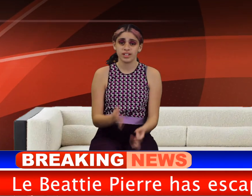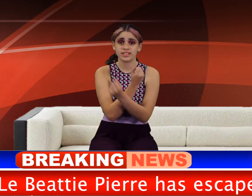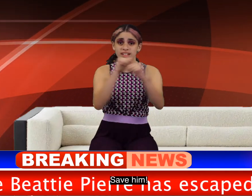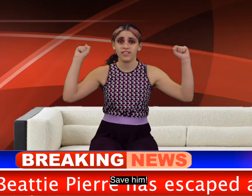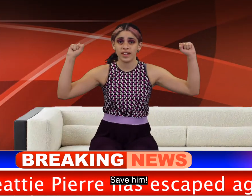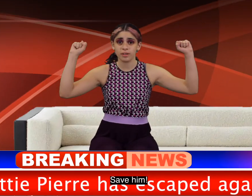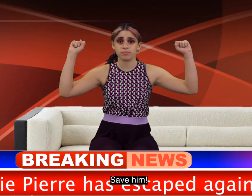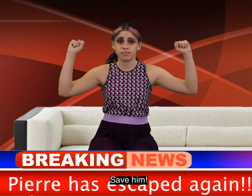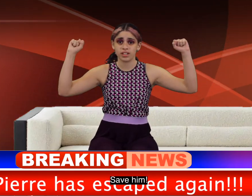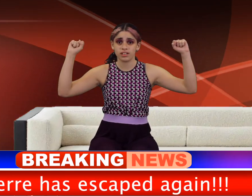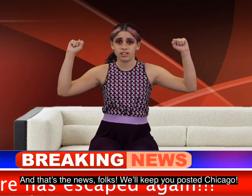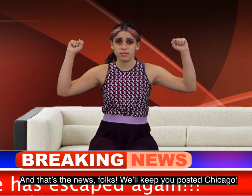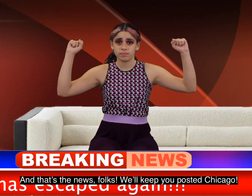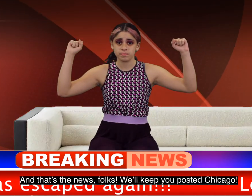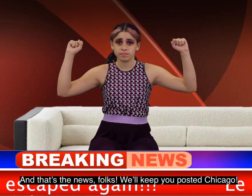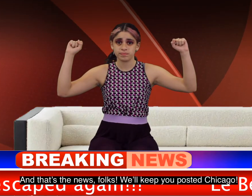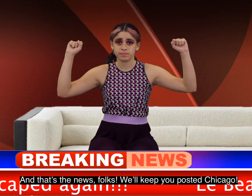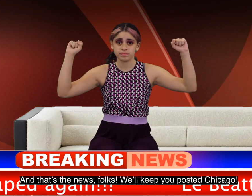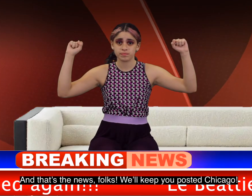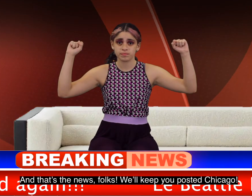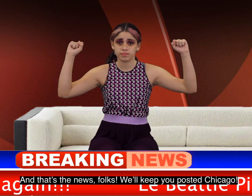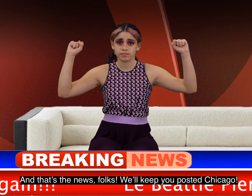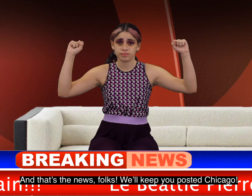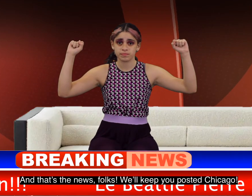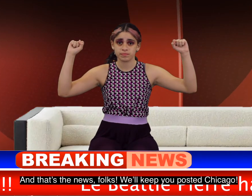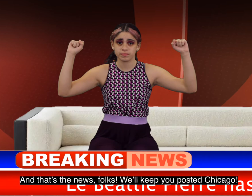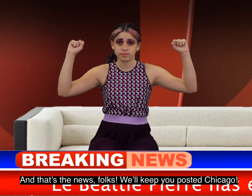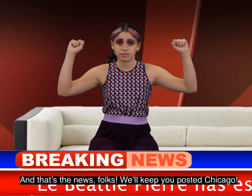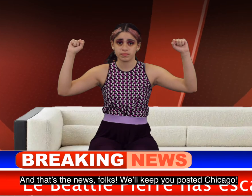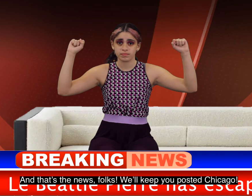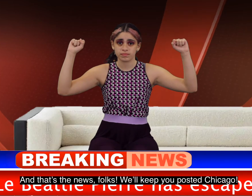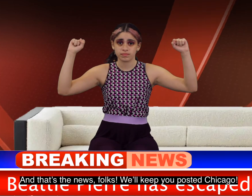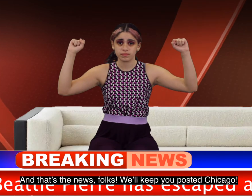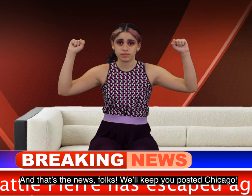Save him. And that's the news, folks. We'll keep you posted, Chicago. go.